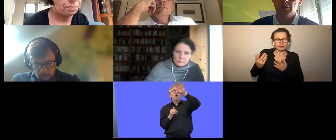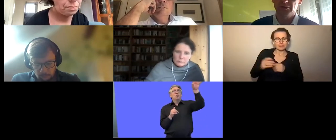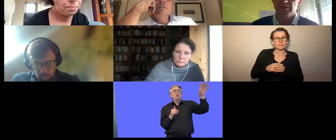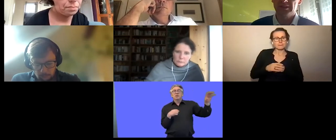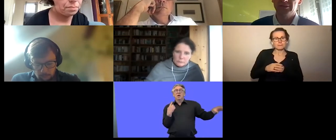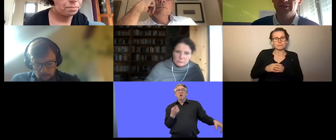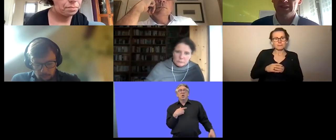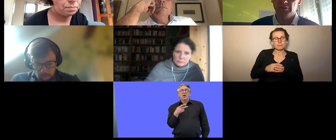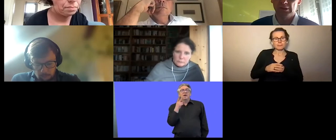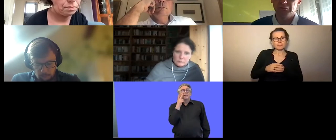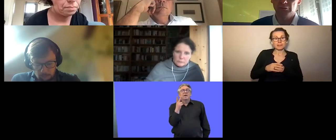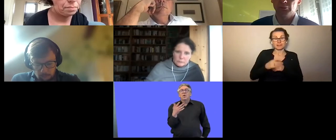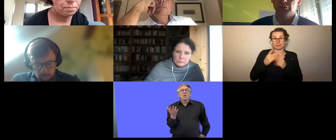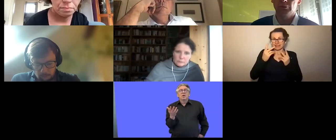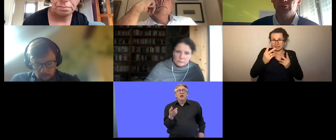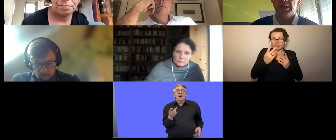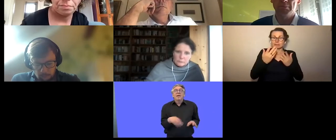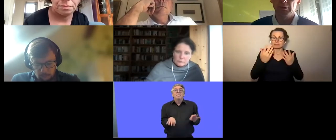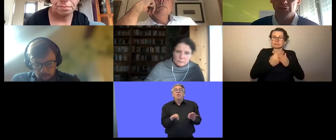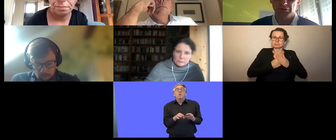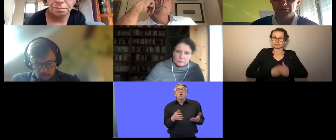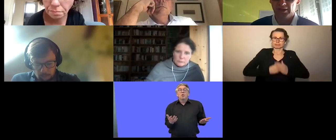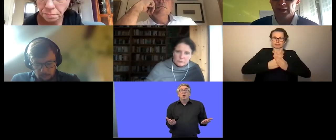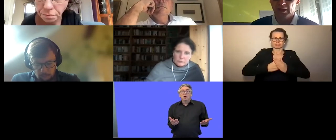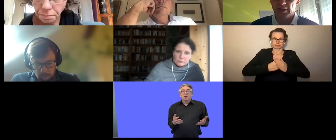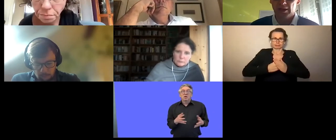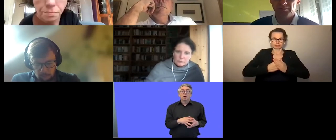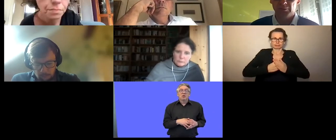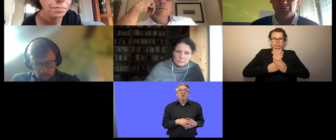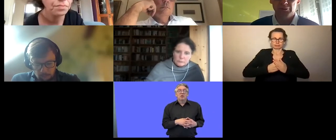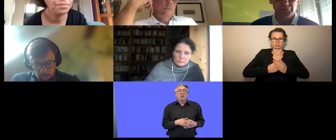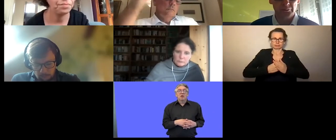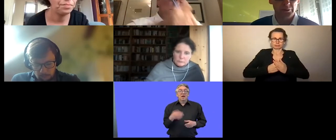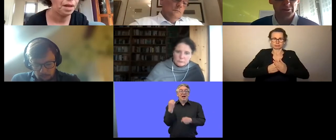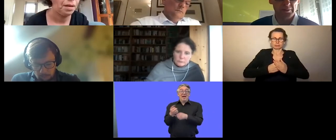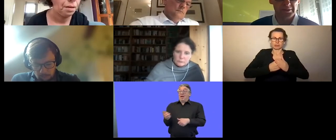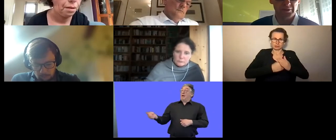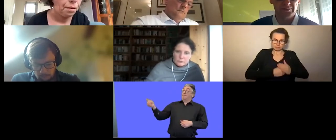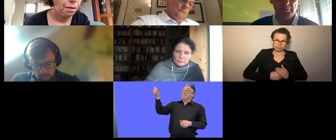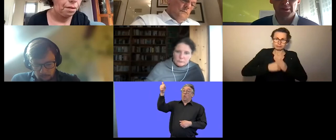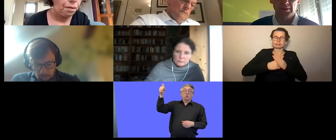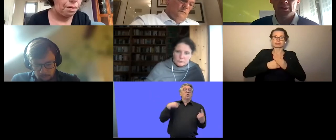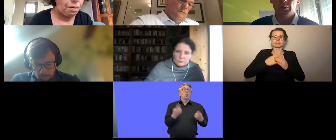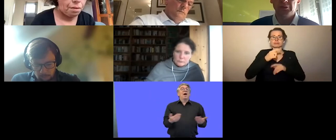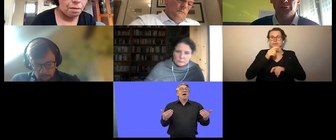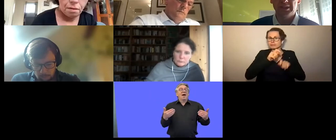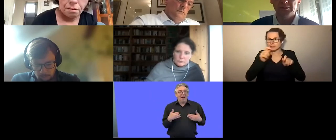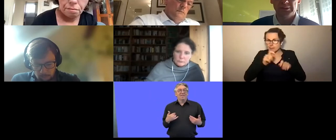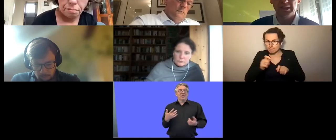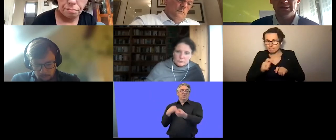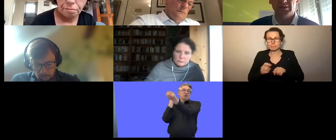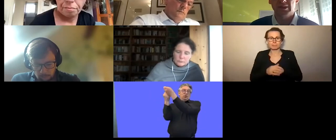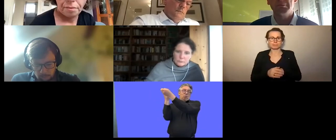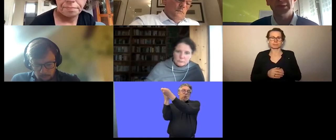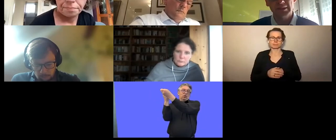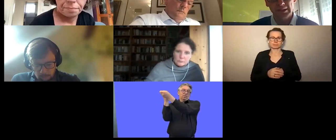support that is given also to employers um for custom work companies for example what do we get